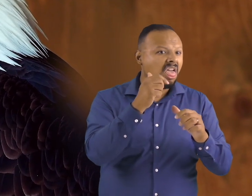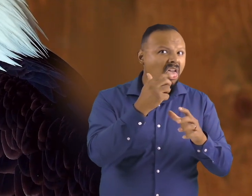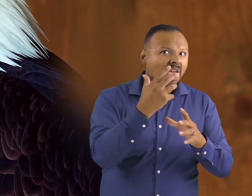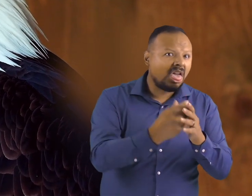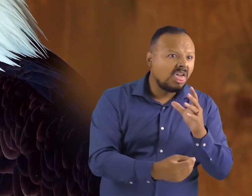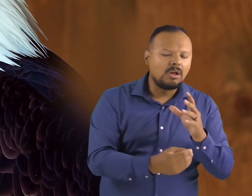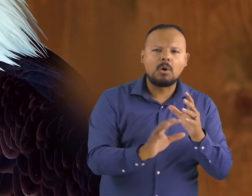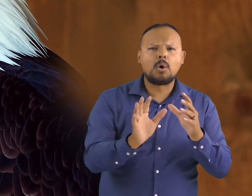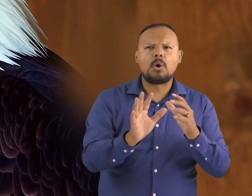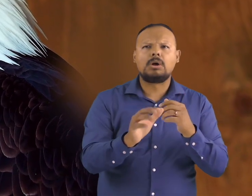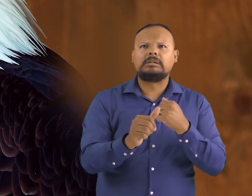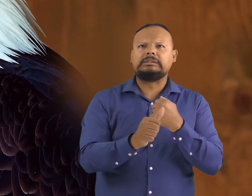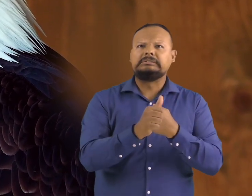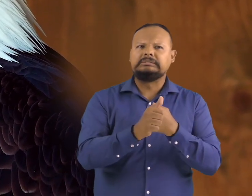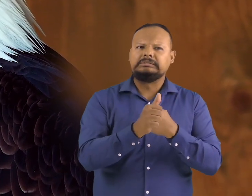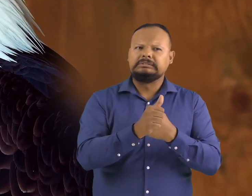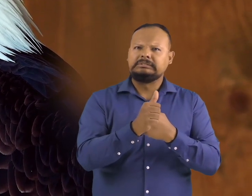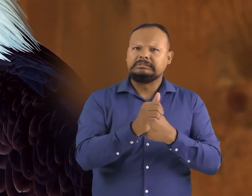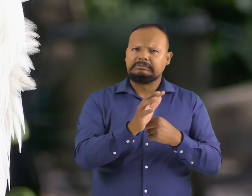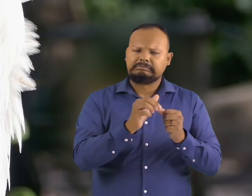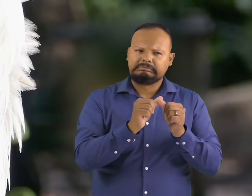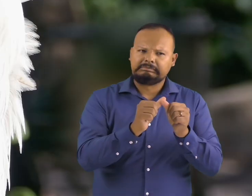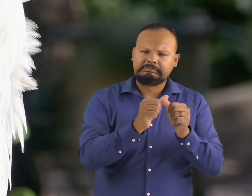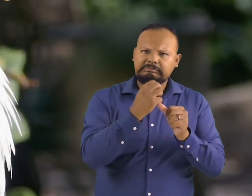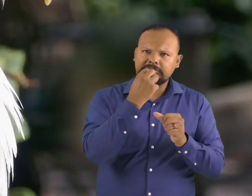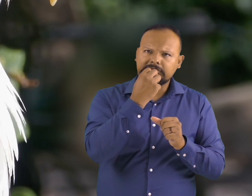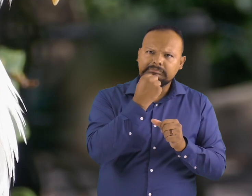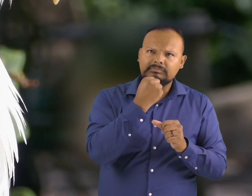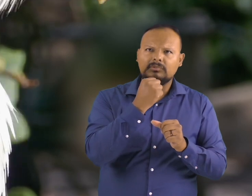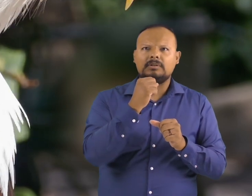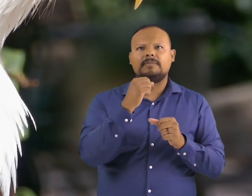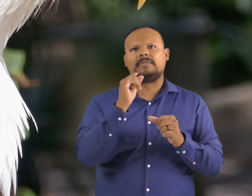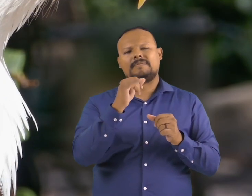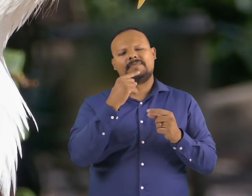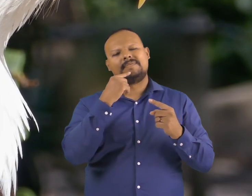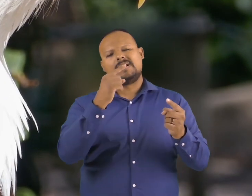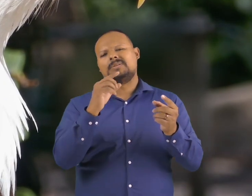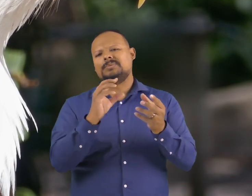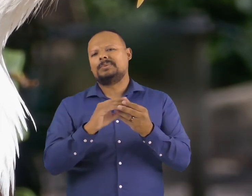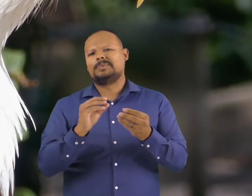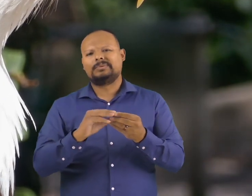American Eagle is one of the best and most well-known conservation stories.